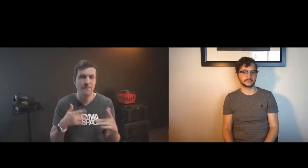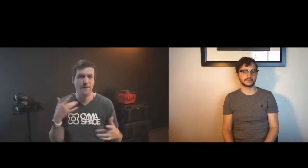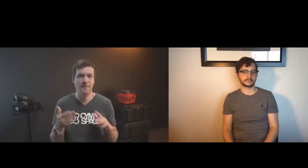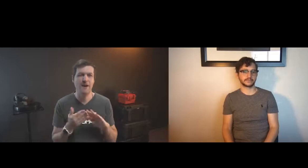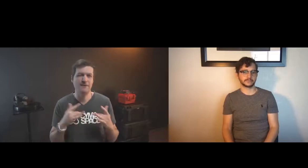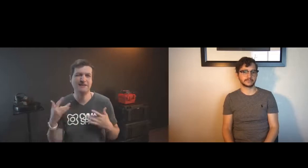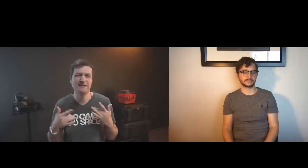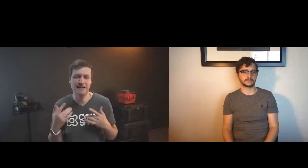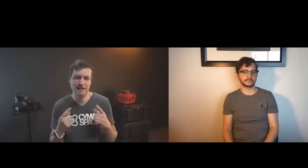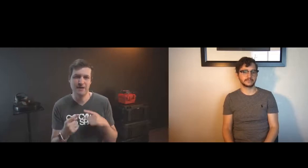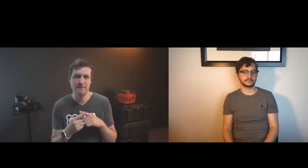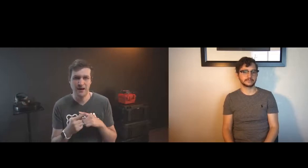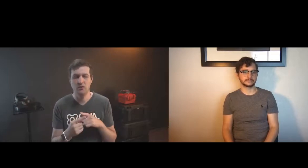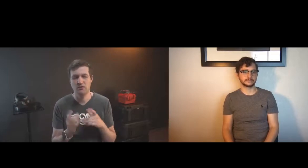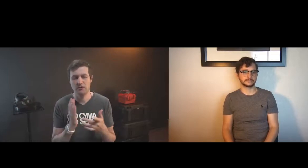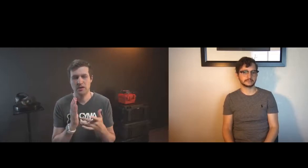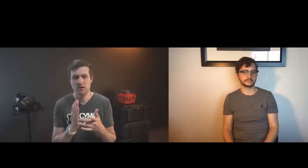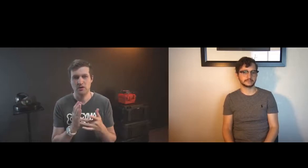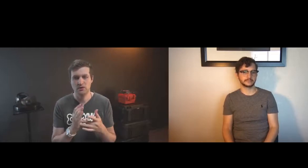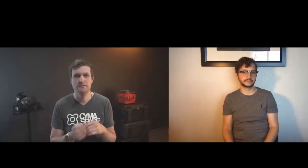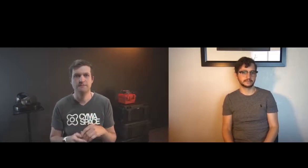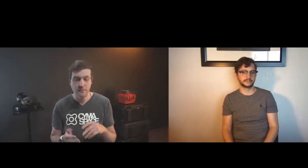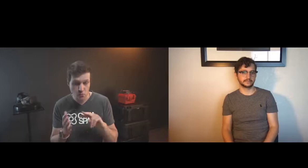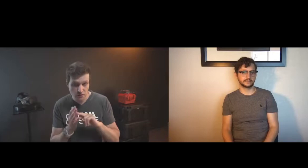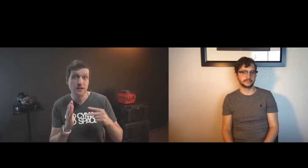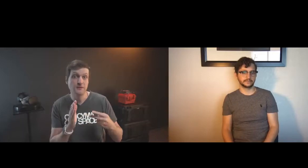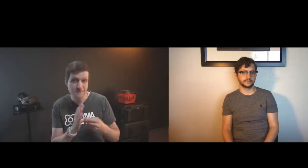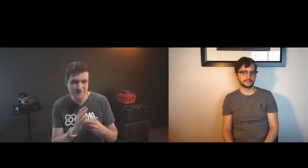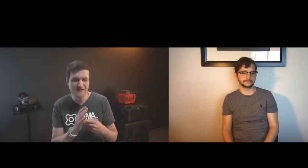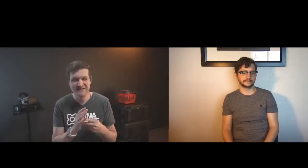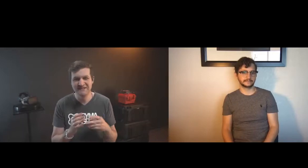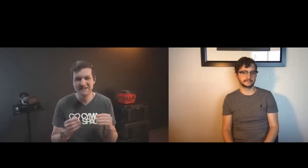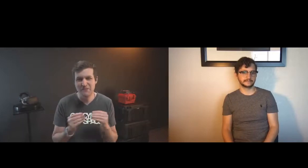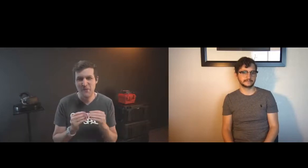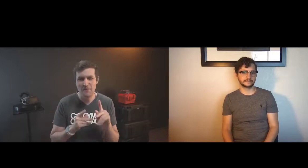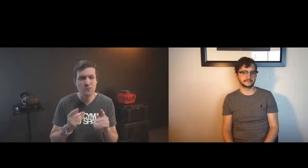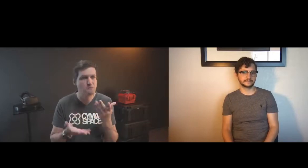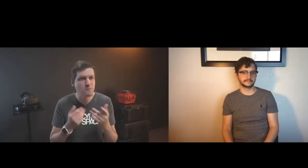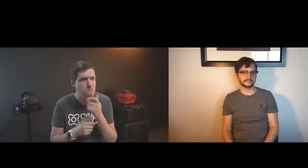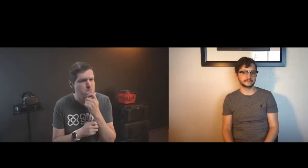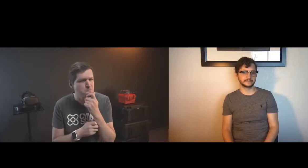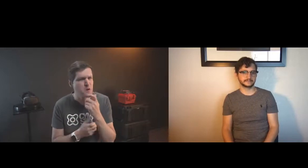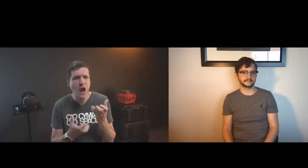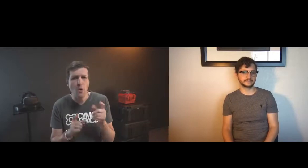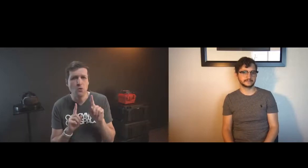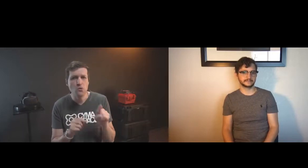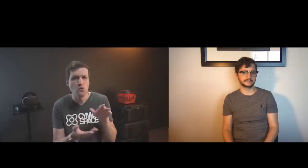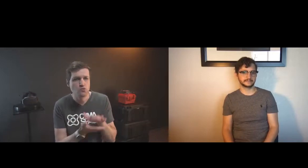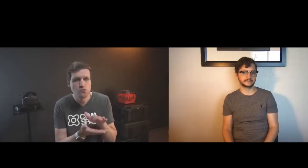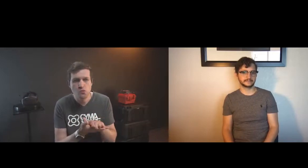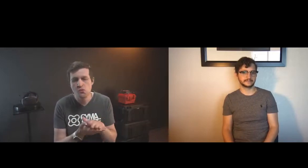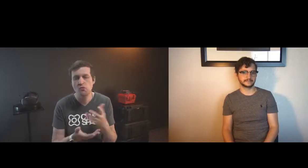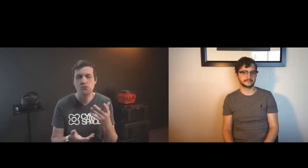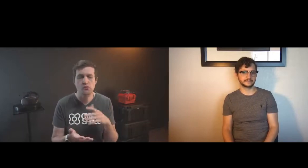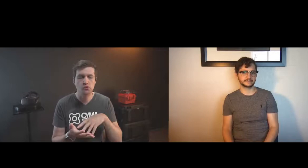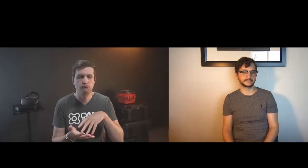two spaces in particular and then deaf people will start to join them so i'm particularly excited about those two technologies and more